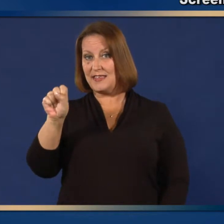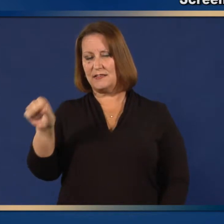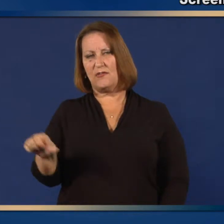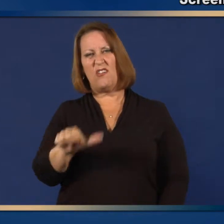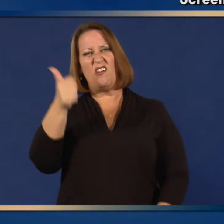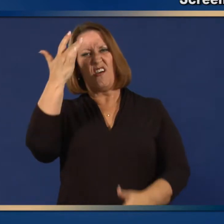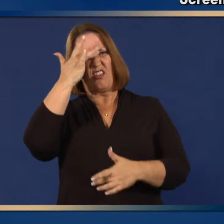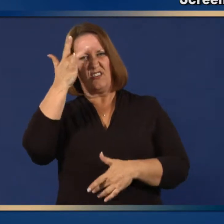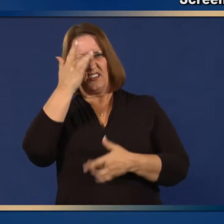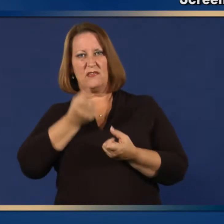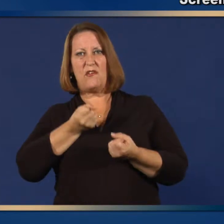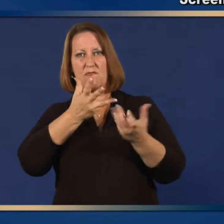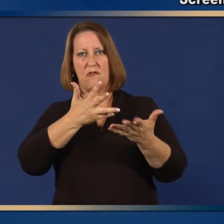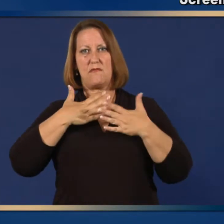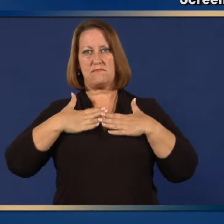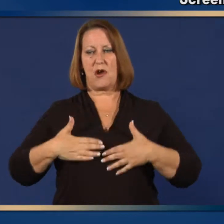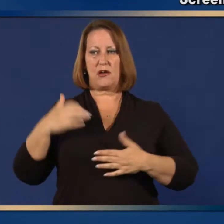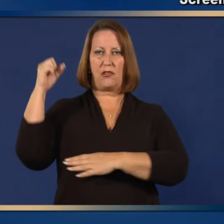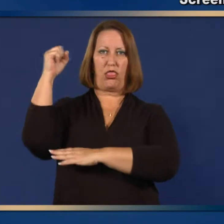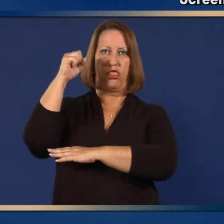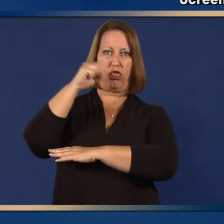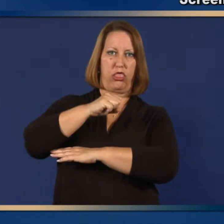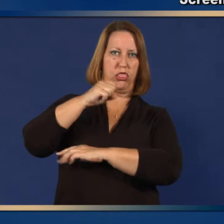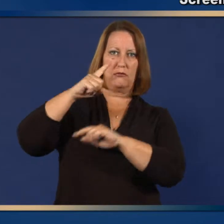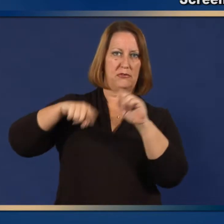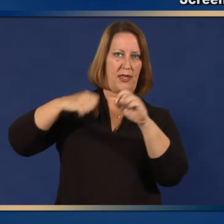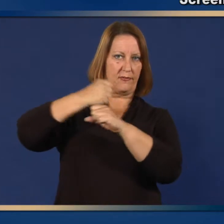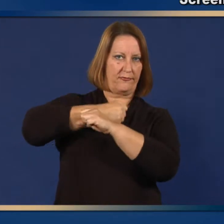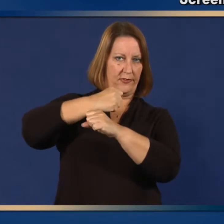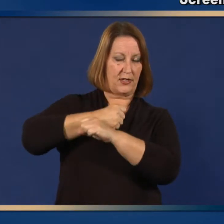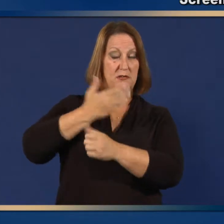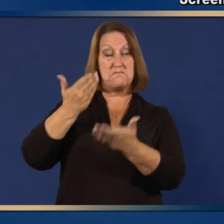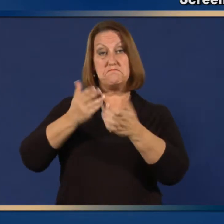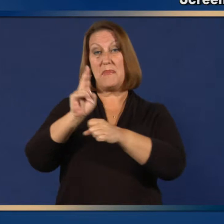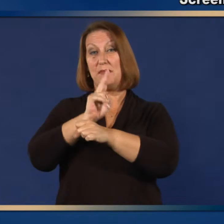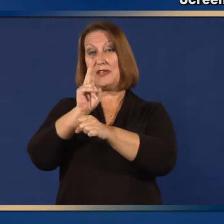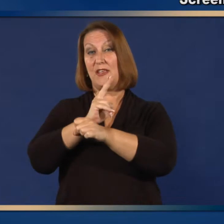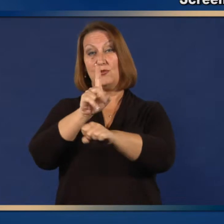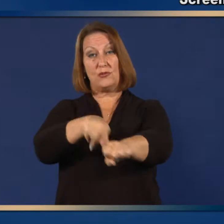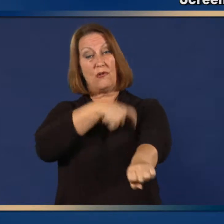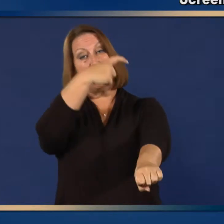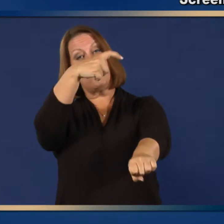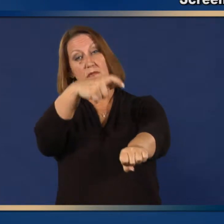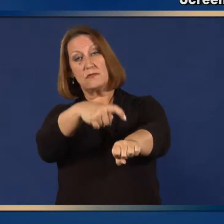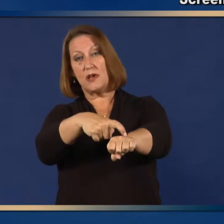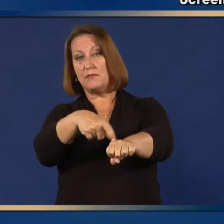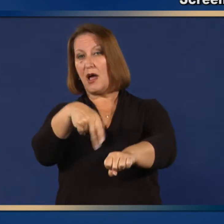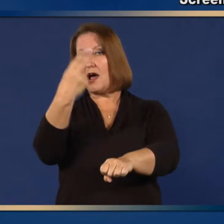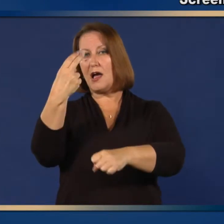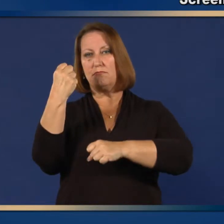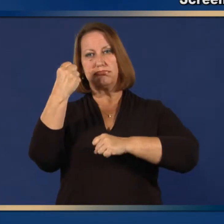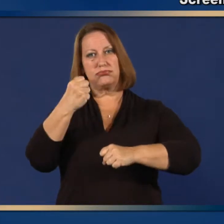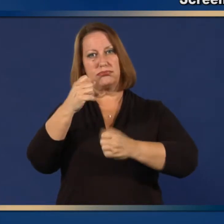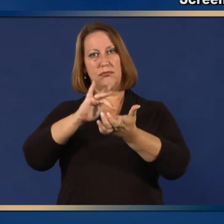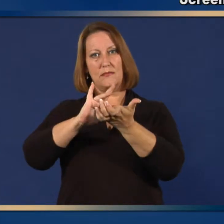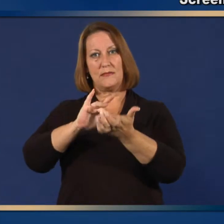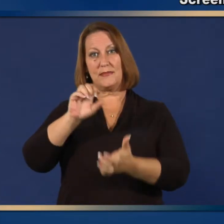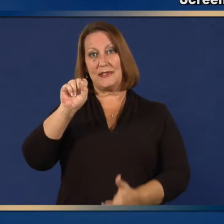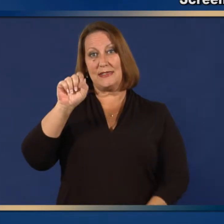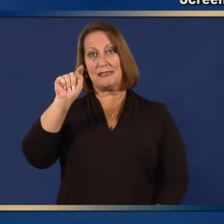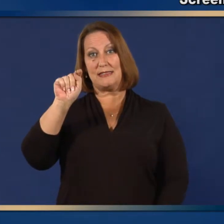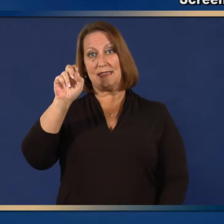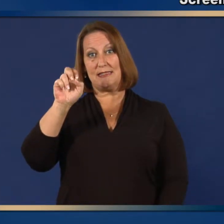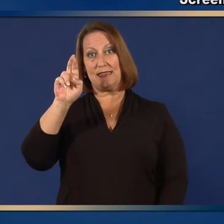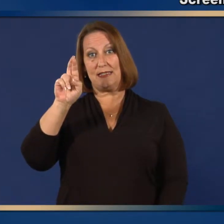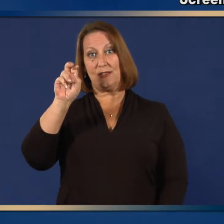-term treatment with drugs, such as high-dose steroids? 10. cancer treatment